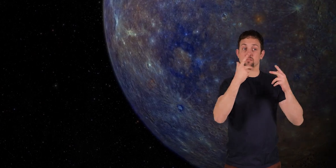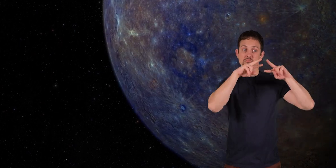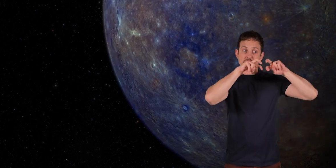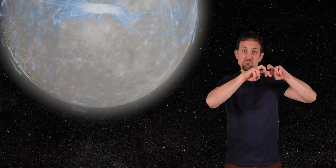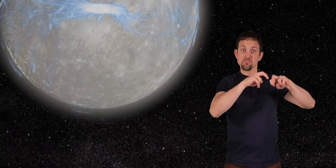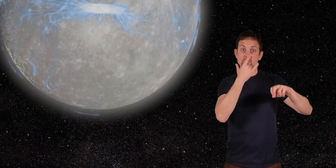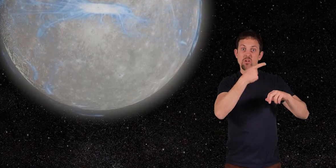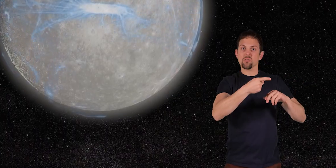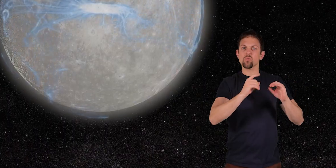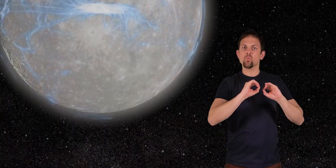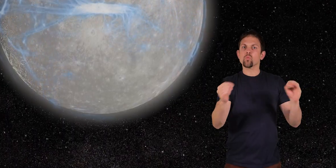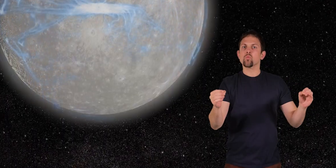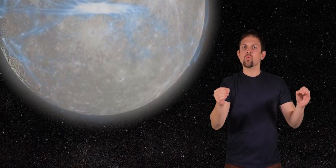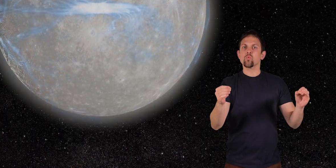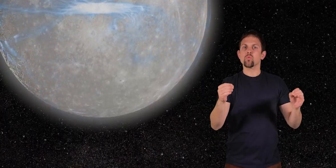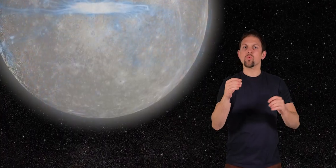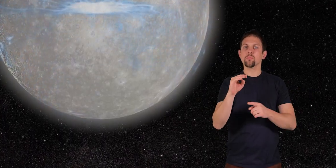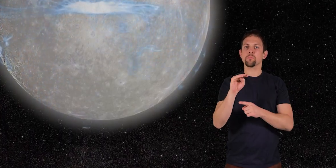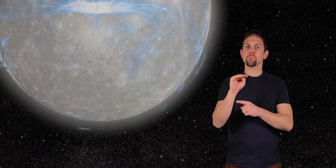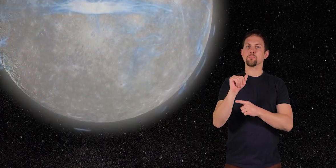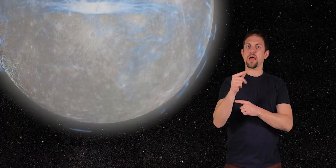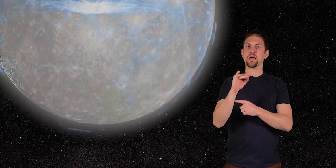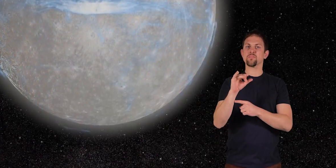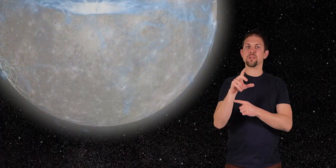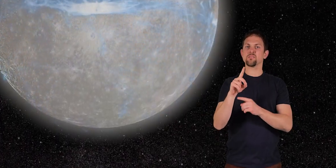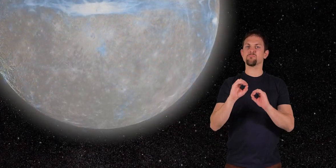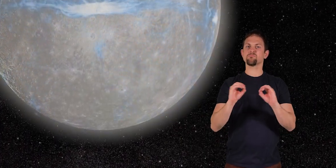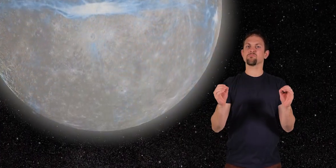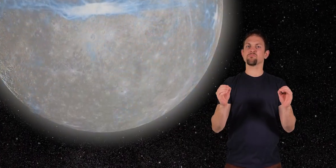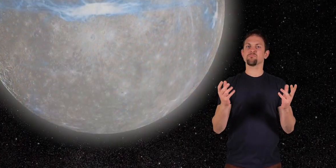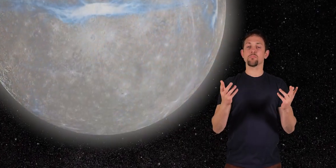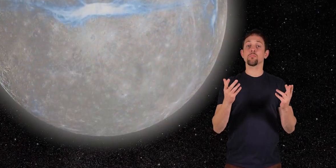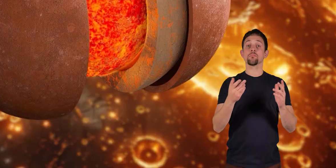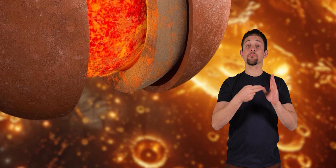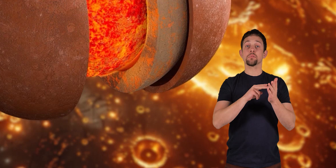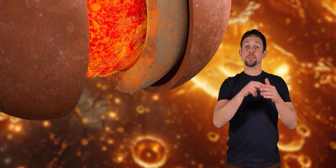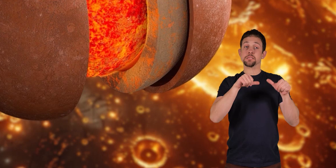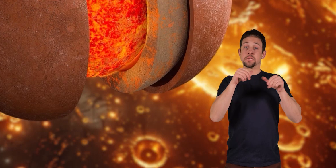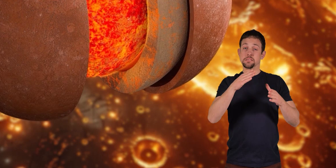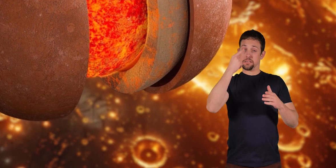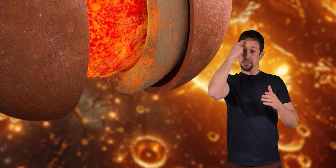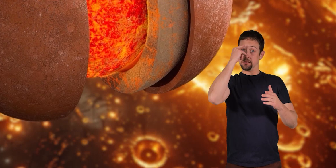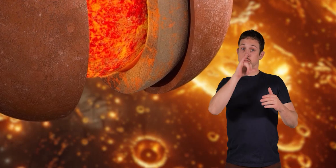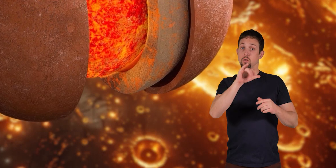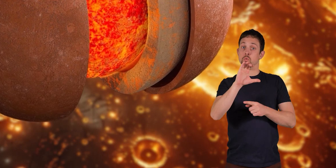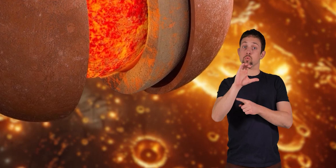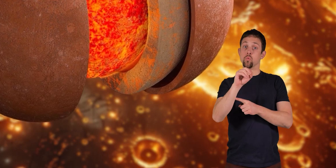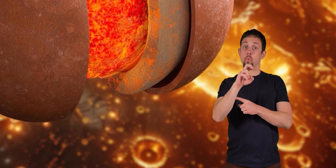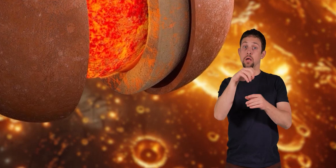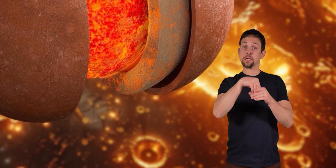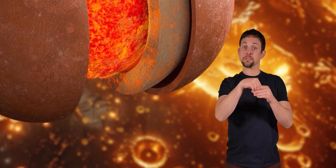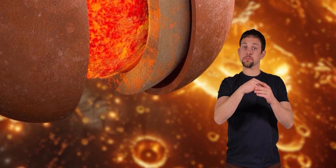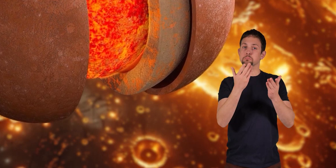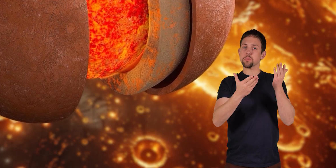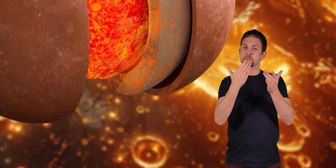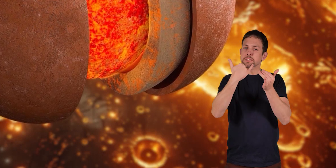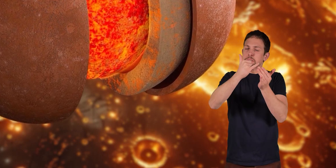have no magnetic field at all. Since it does, scientists think that Mercury's core might still be partially